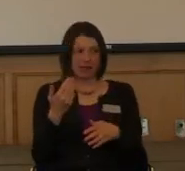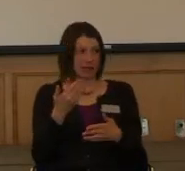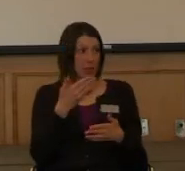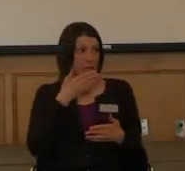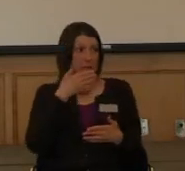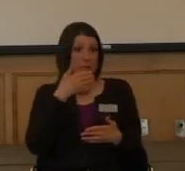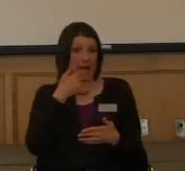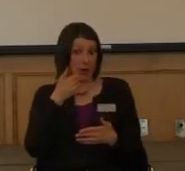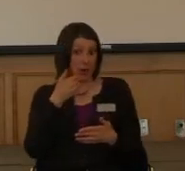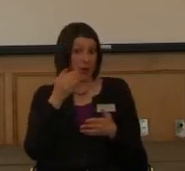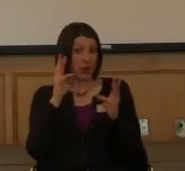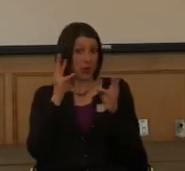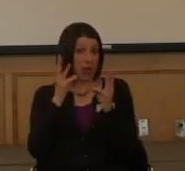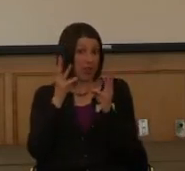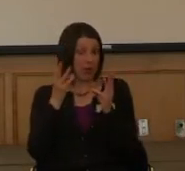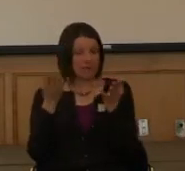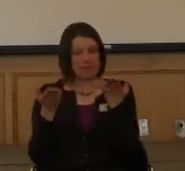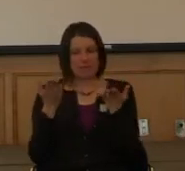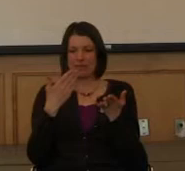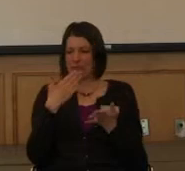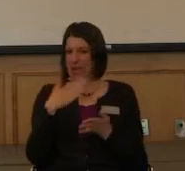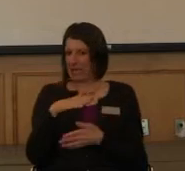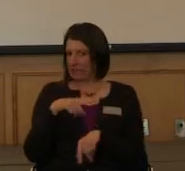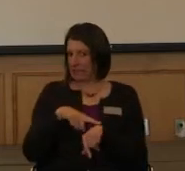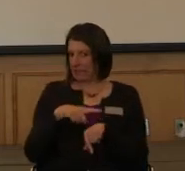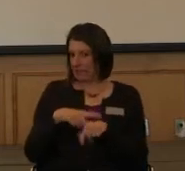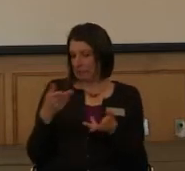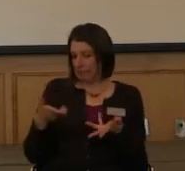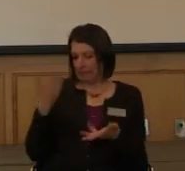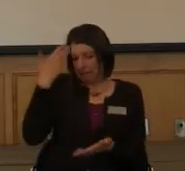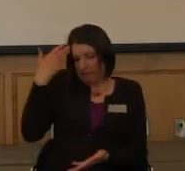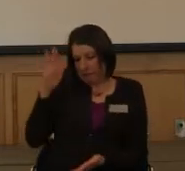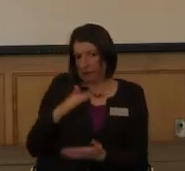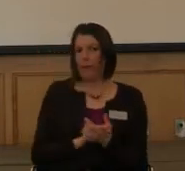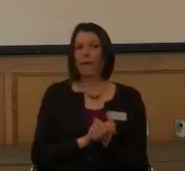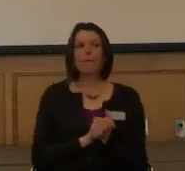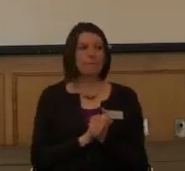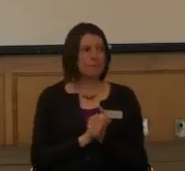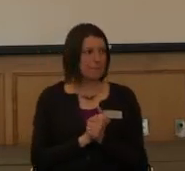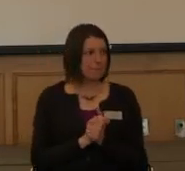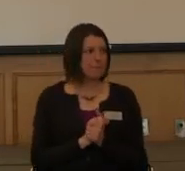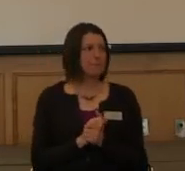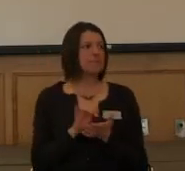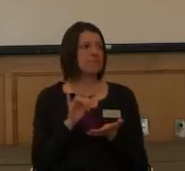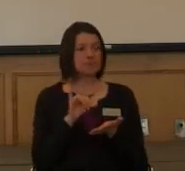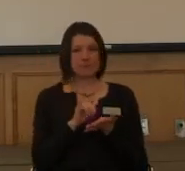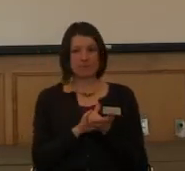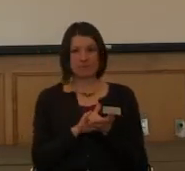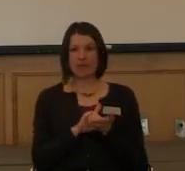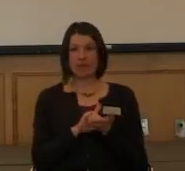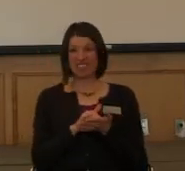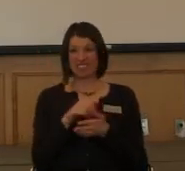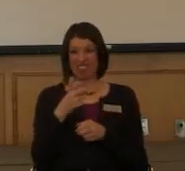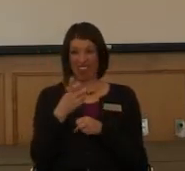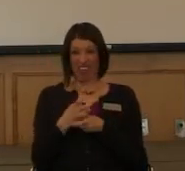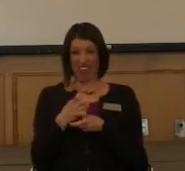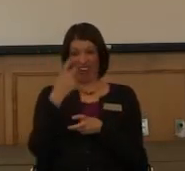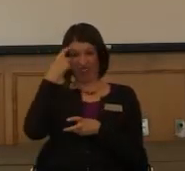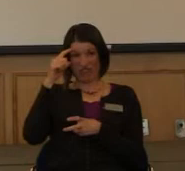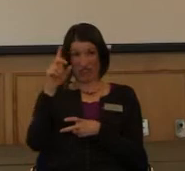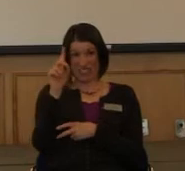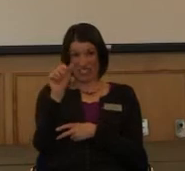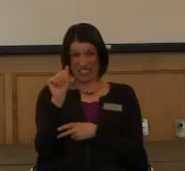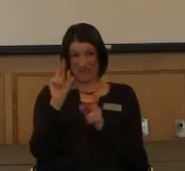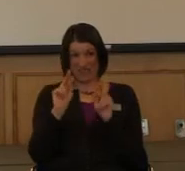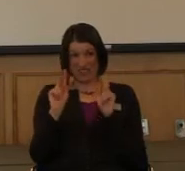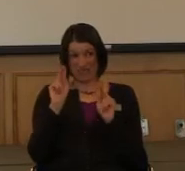October sometimes it gets sketchy here. That kind of makes it a little bit difficult for people with disabilities. don't know